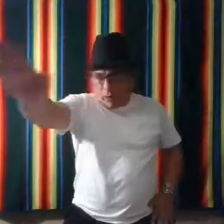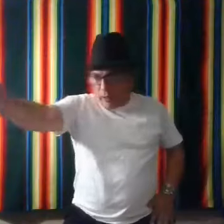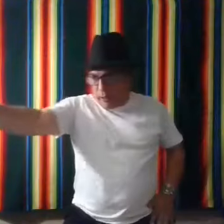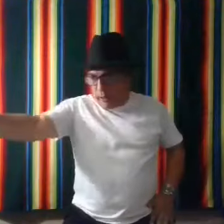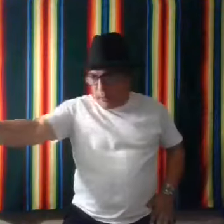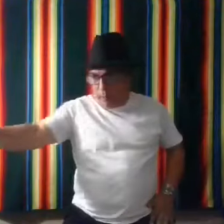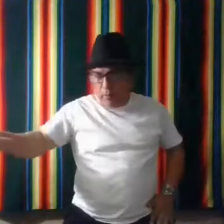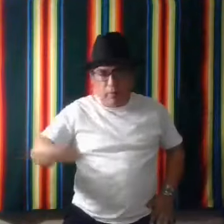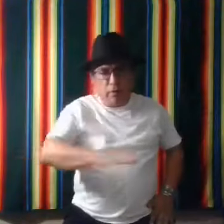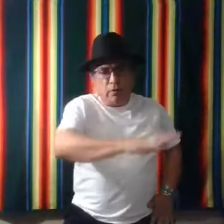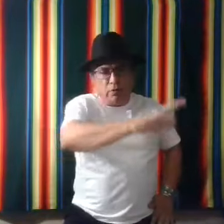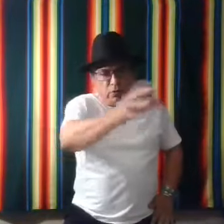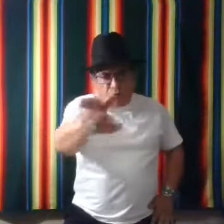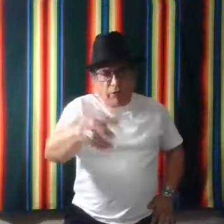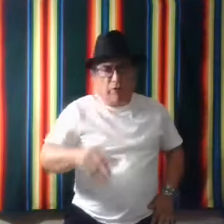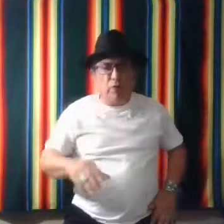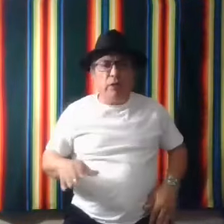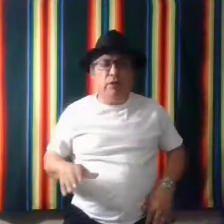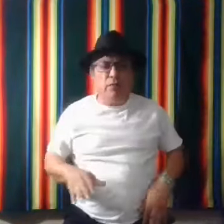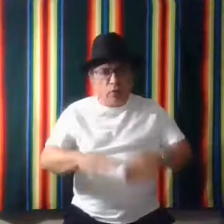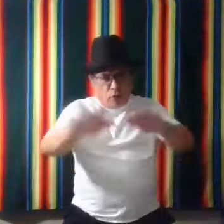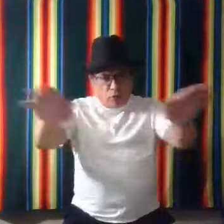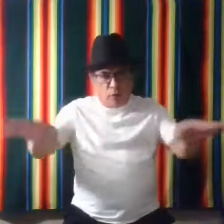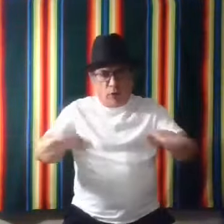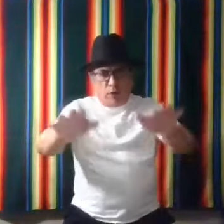like that. So there's three different ways. One,